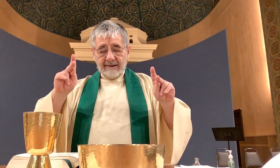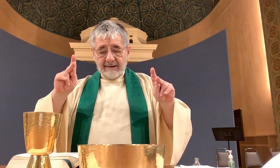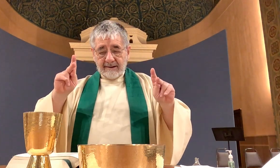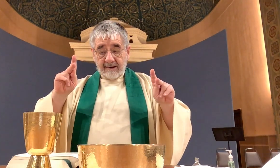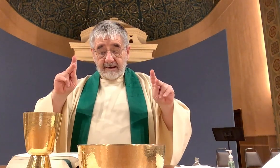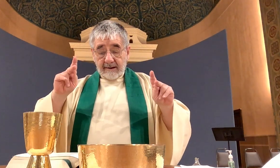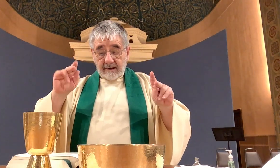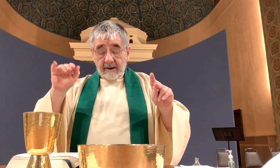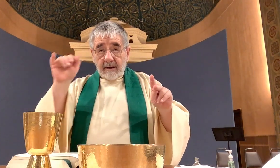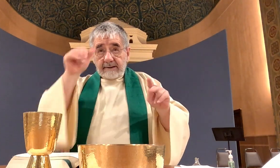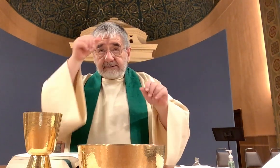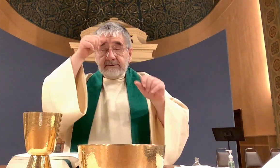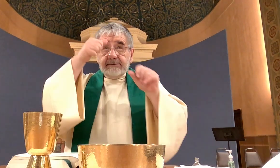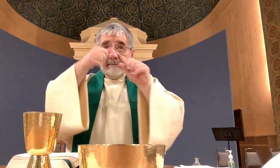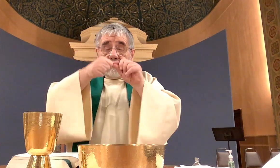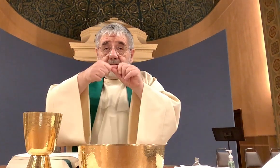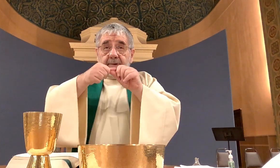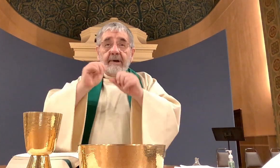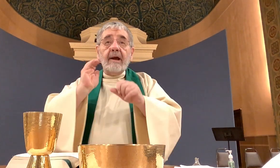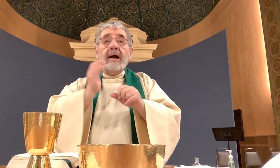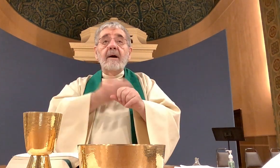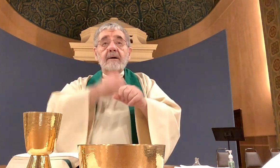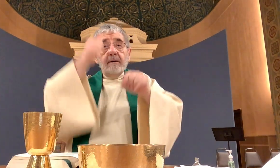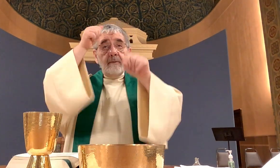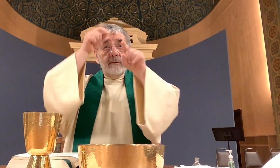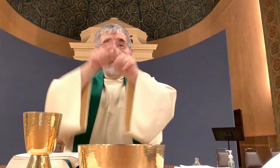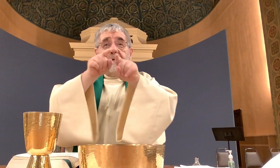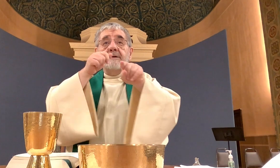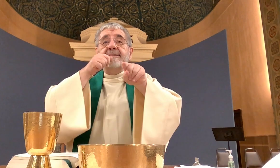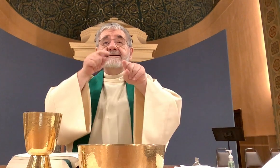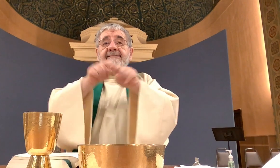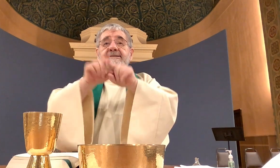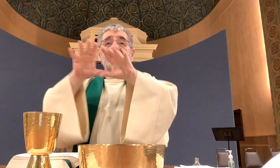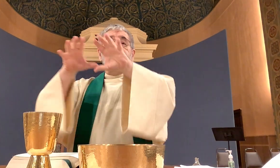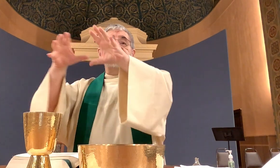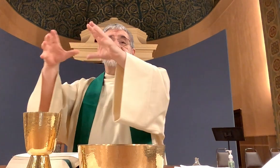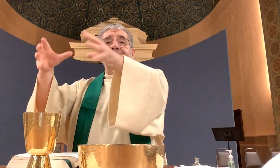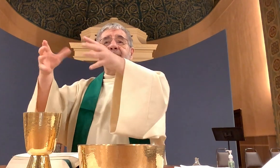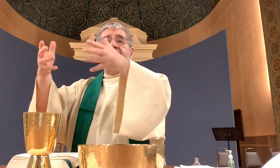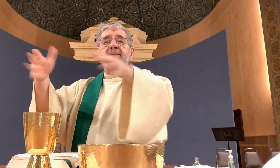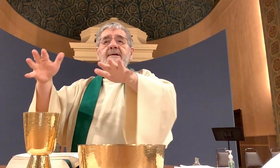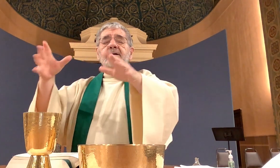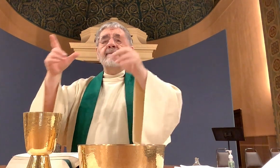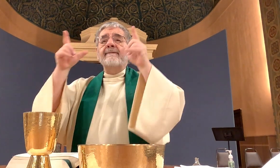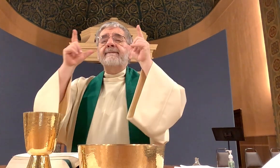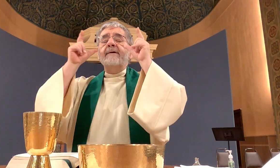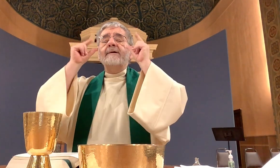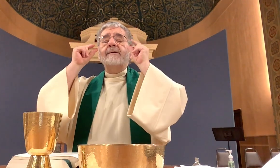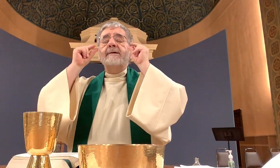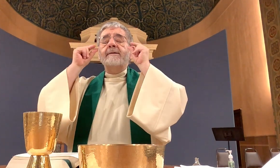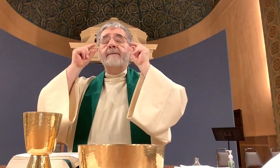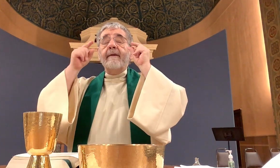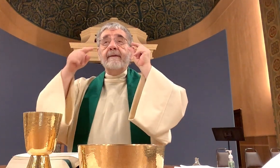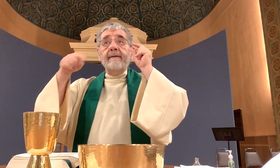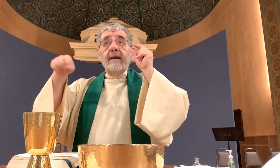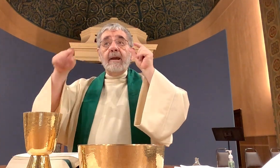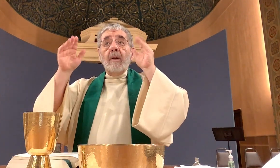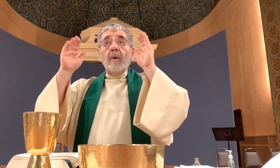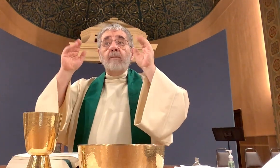remember also our brothers and sisters who have fallen asleep in the hope of the resurrection